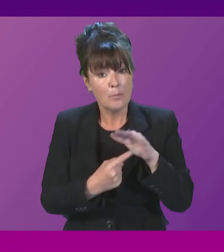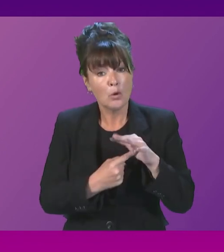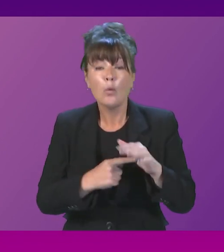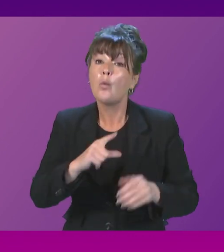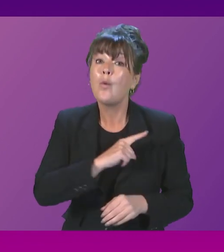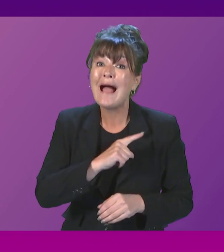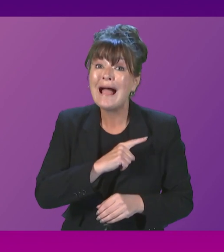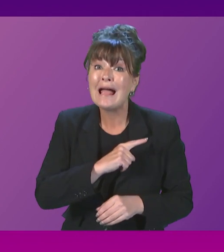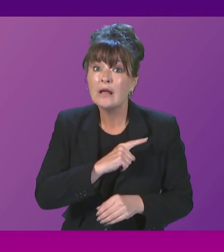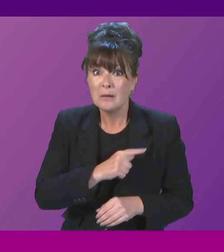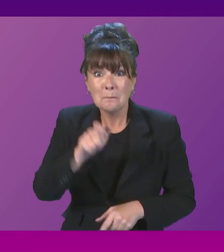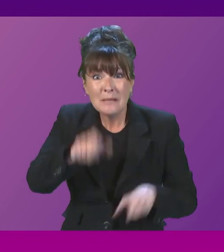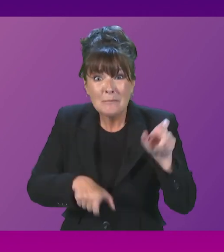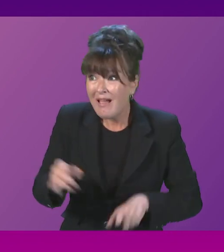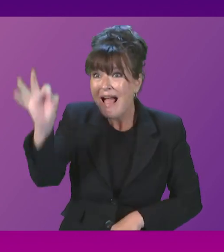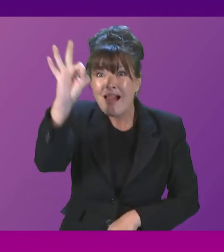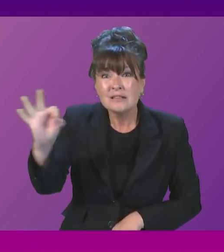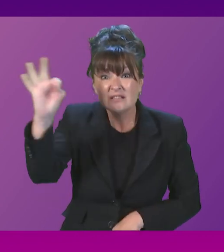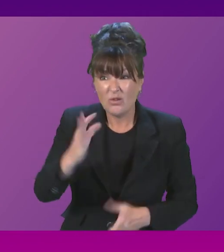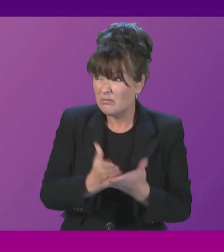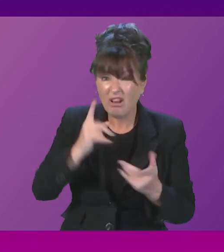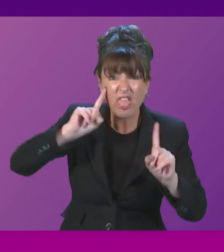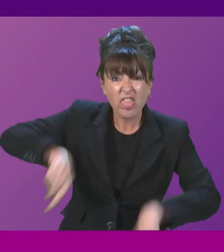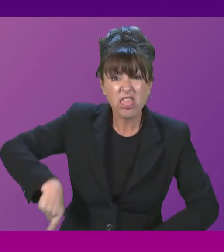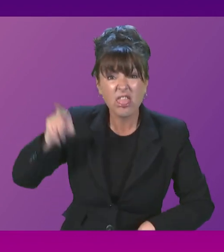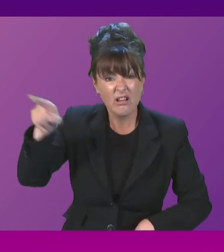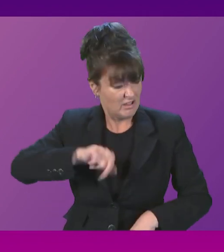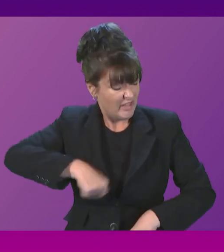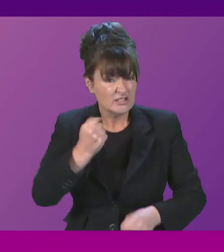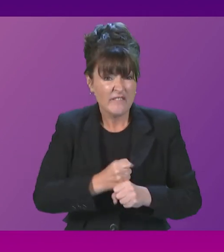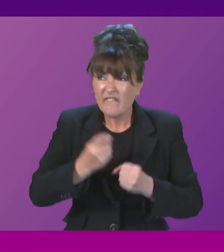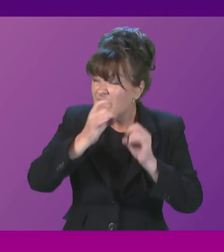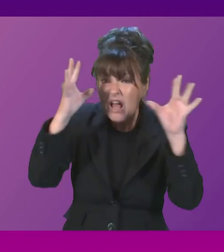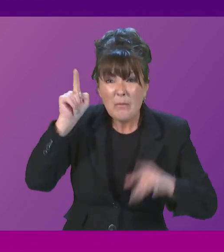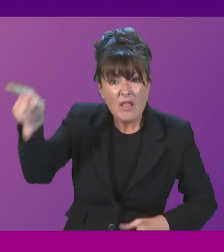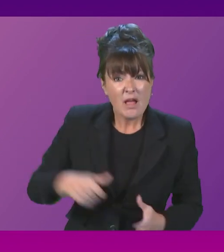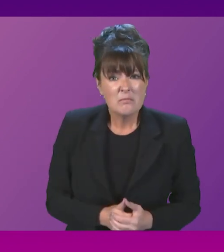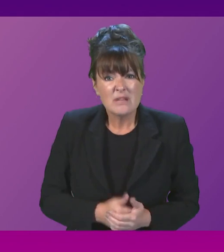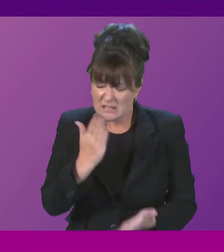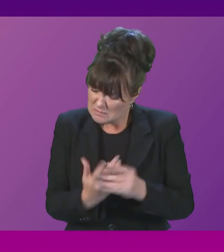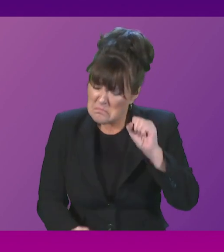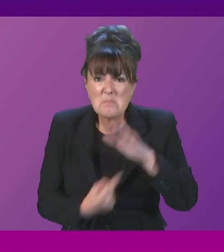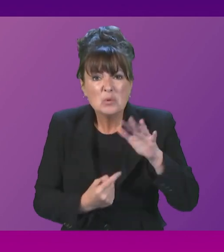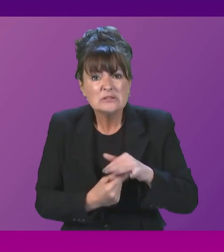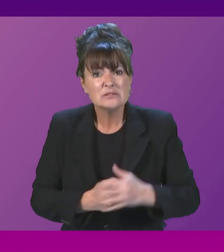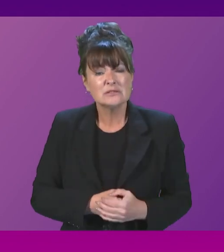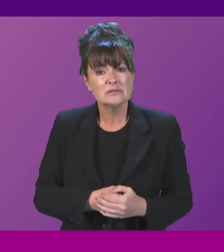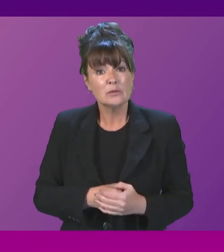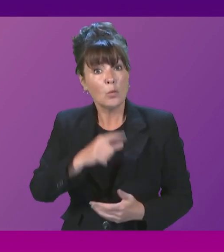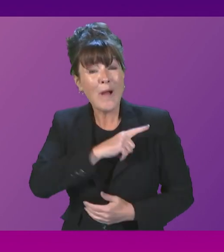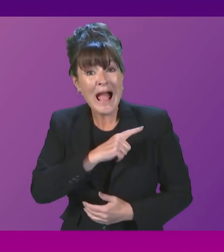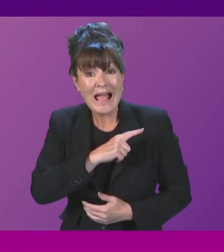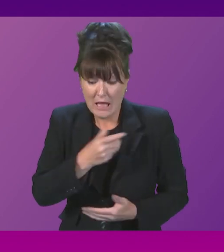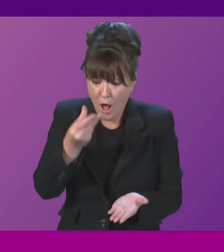matters to the islanders who have been abandoned by this government. And it matters because the